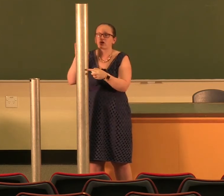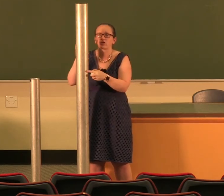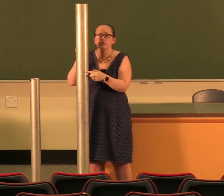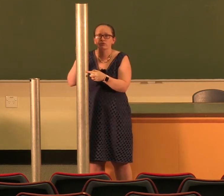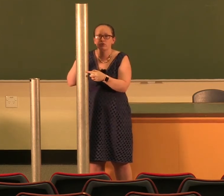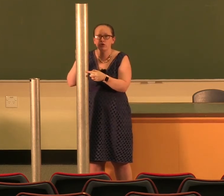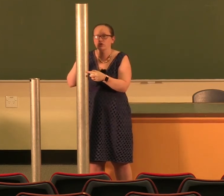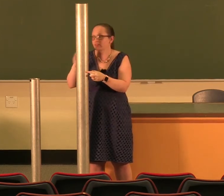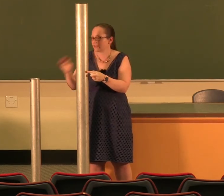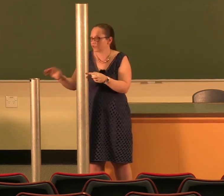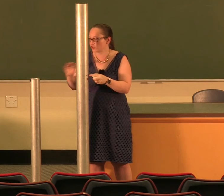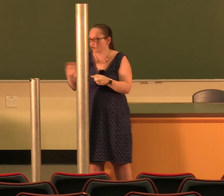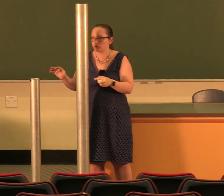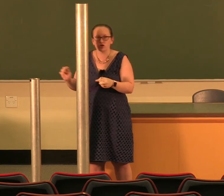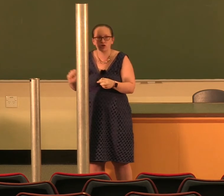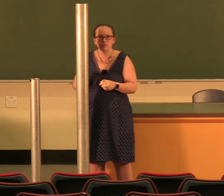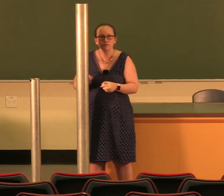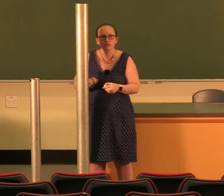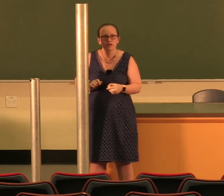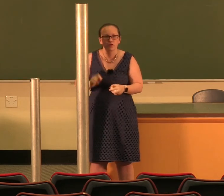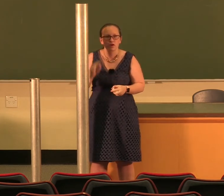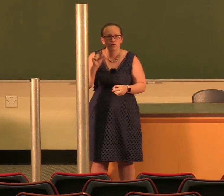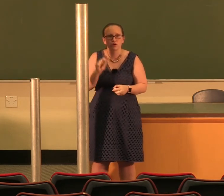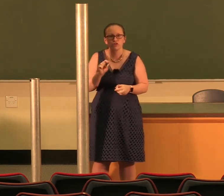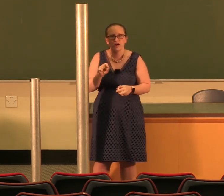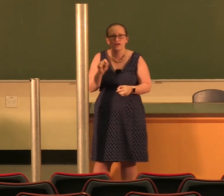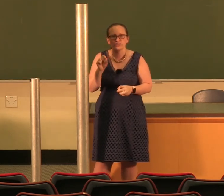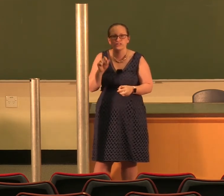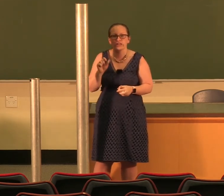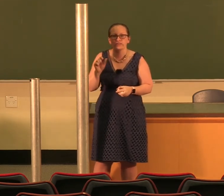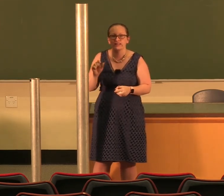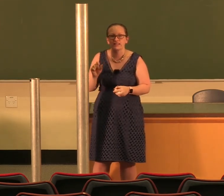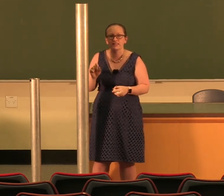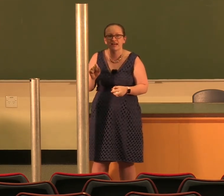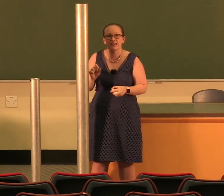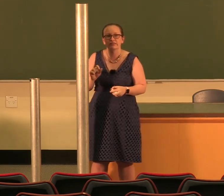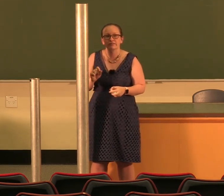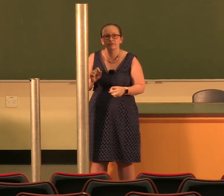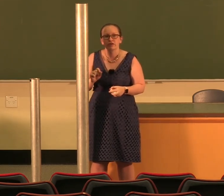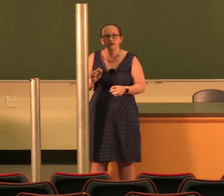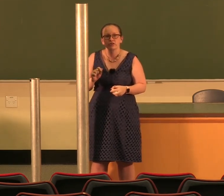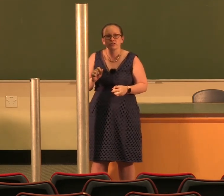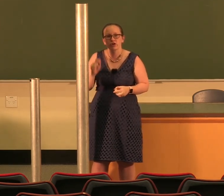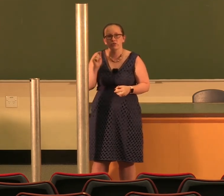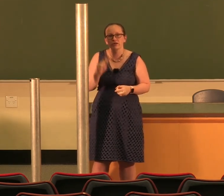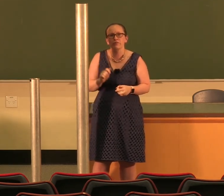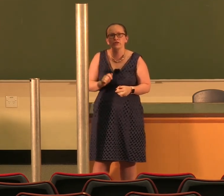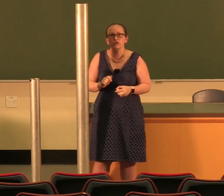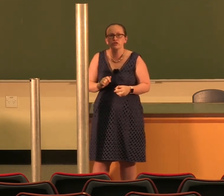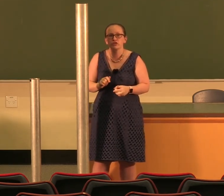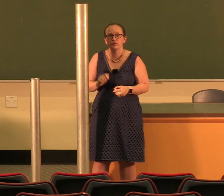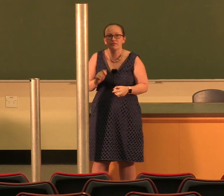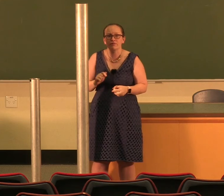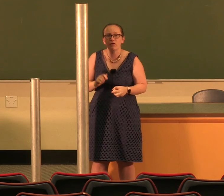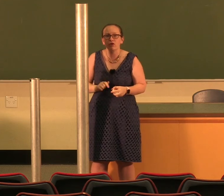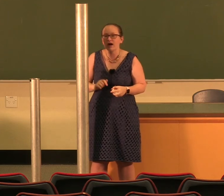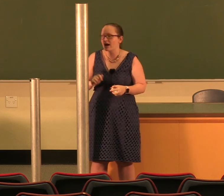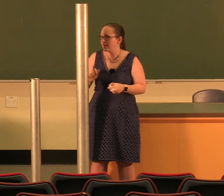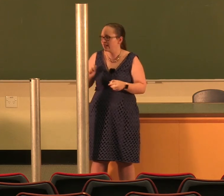through these two tubes which will actually generate a sound. So what I want you to do before I